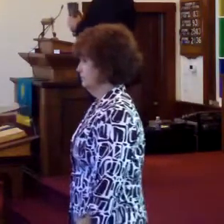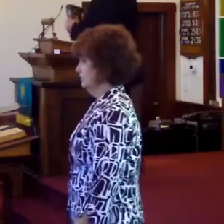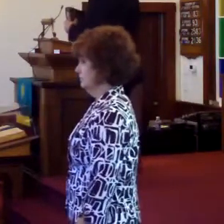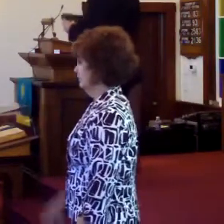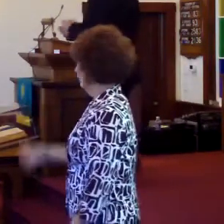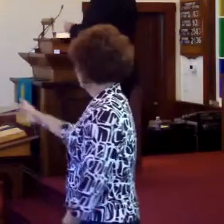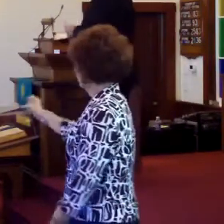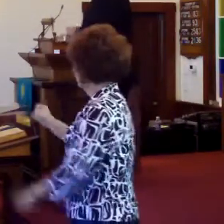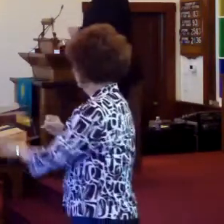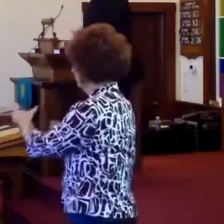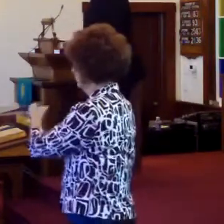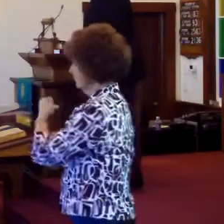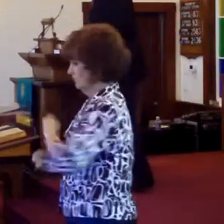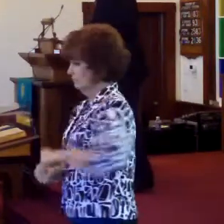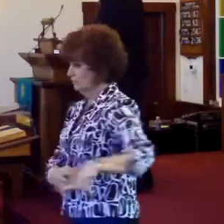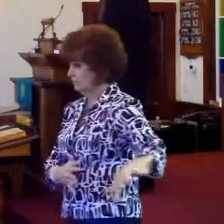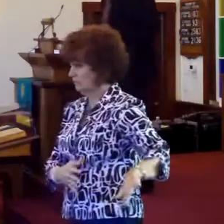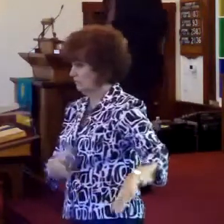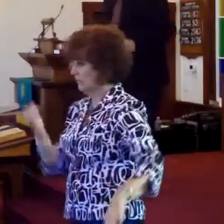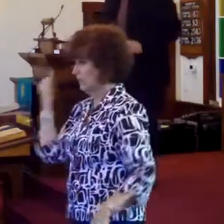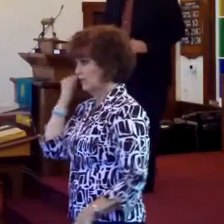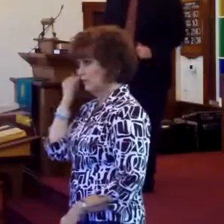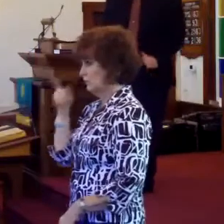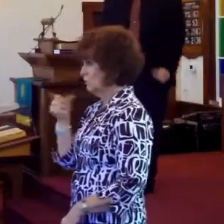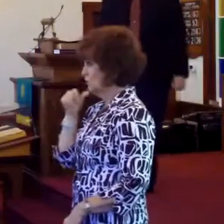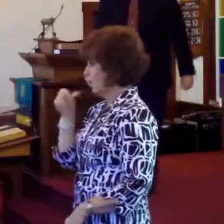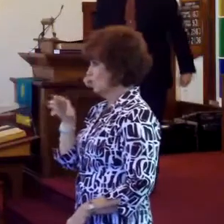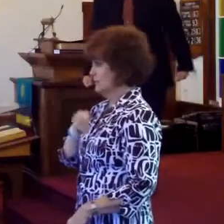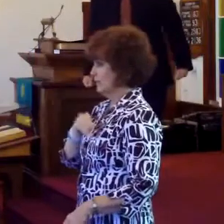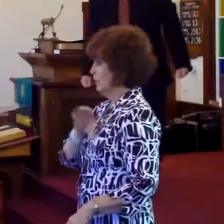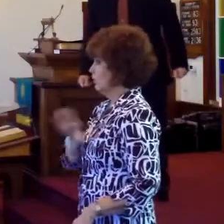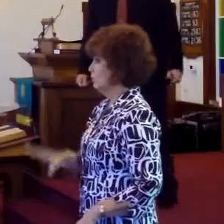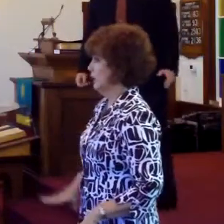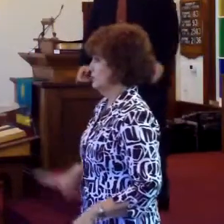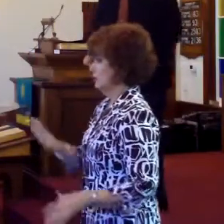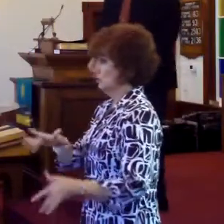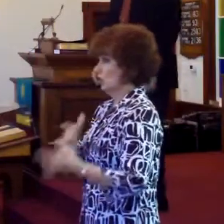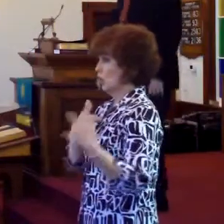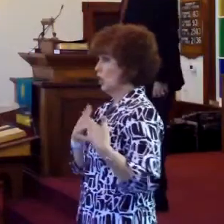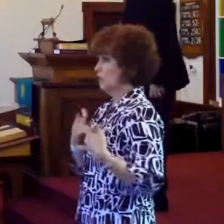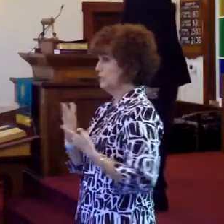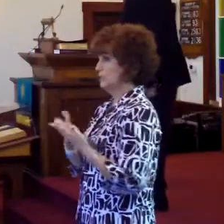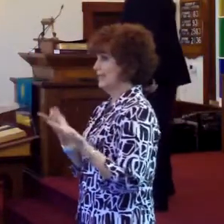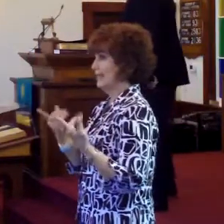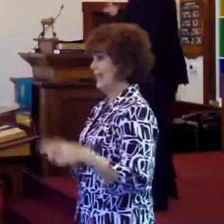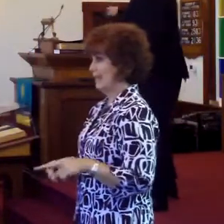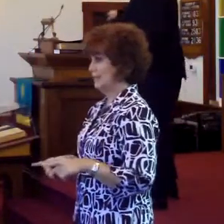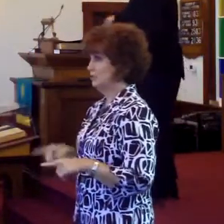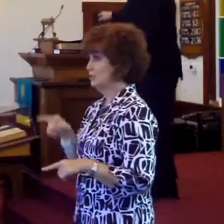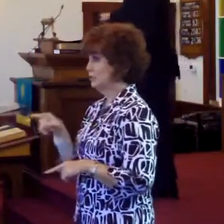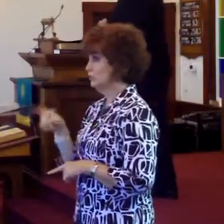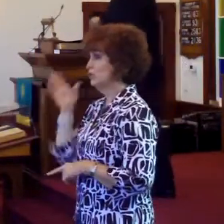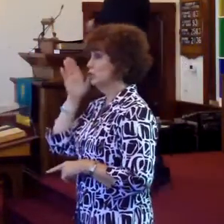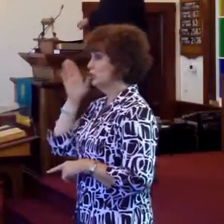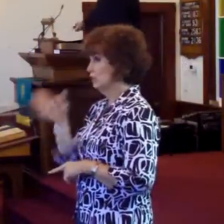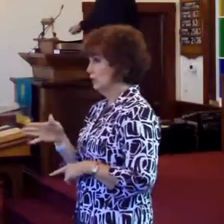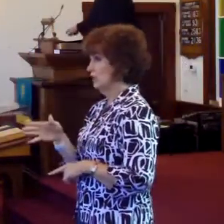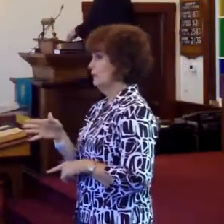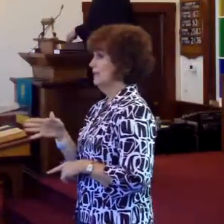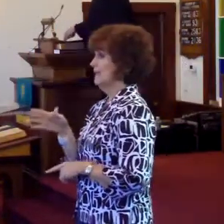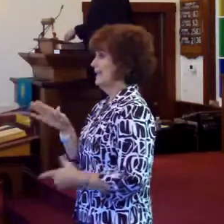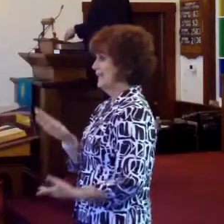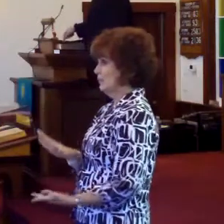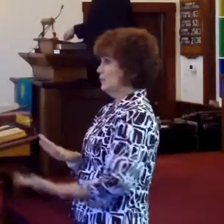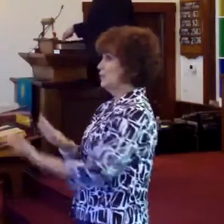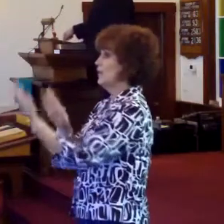You don't have Christ in your heart this morning, and you don't accept Him as Lord and Savior, and something happens to you. You will be present